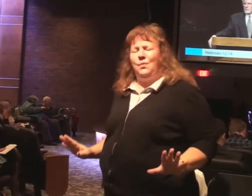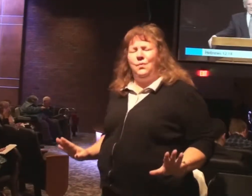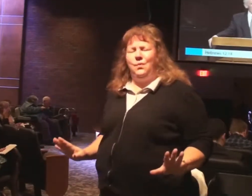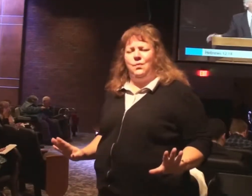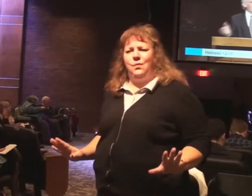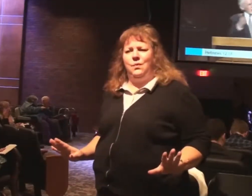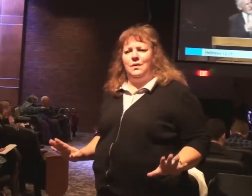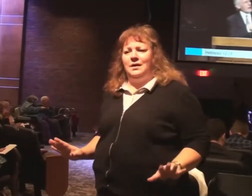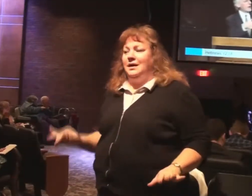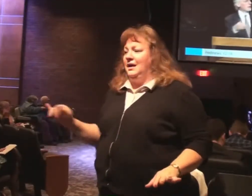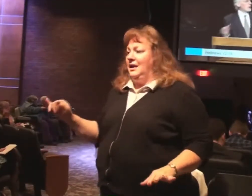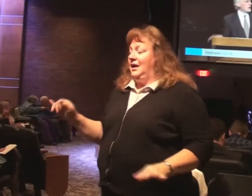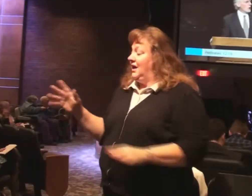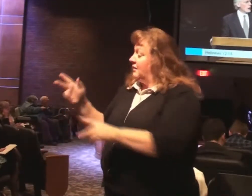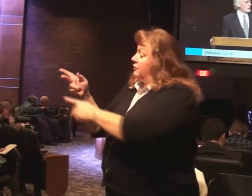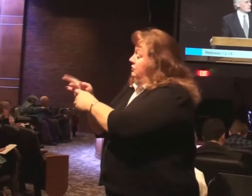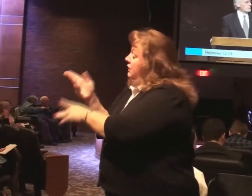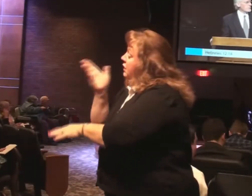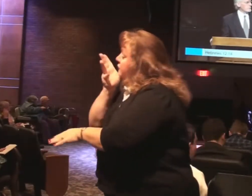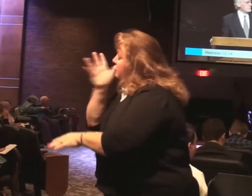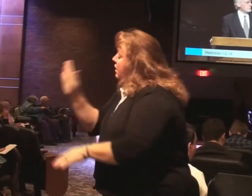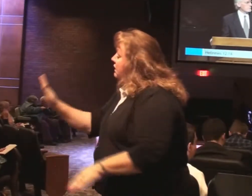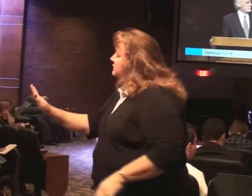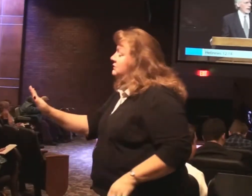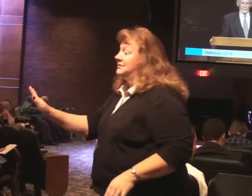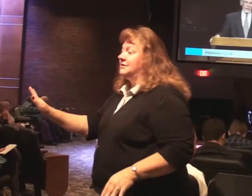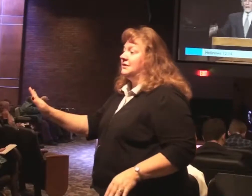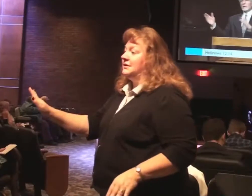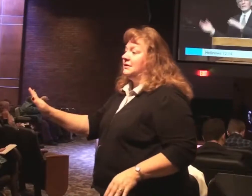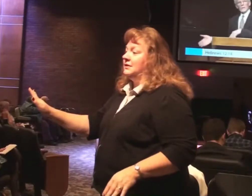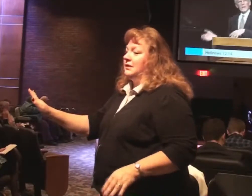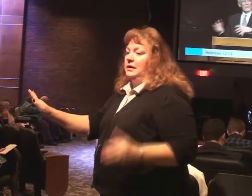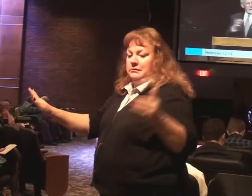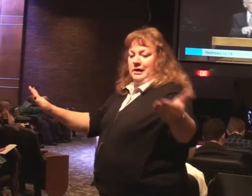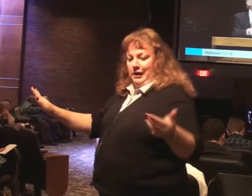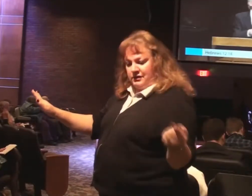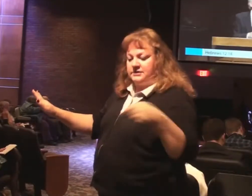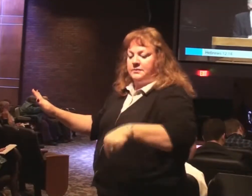If they take care of their lawn. I want to hire somebody to take care of mine.